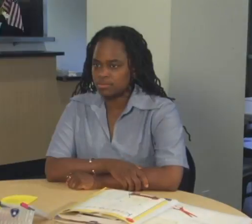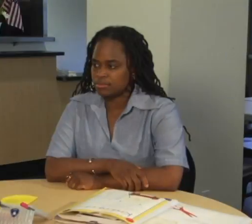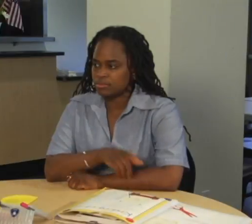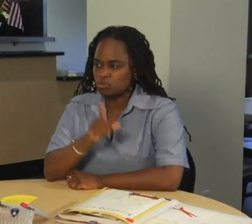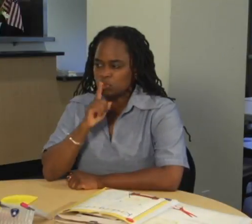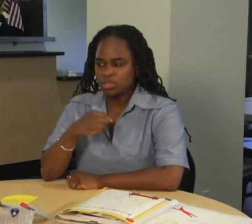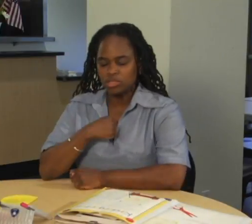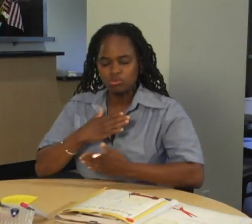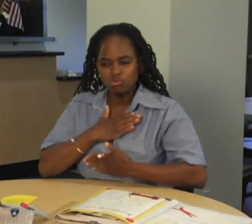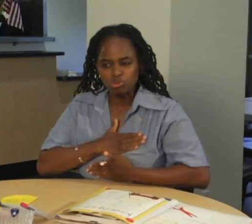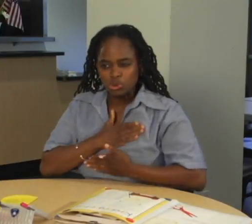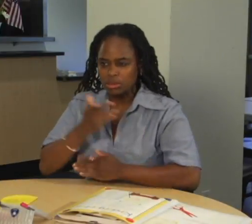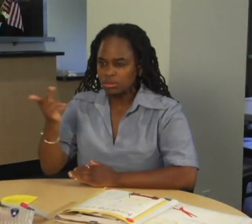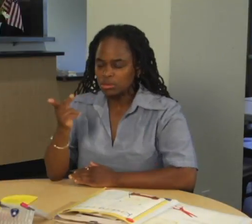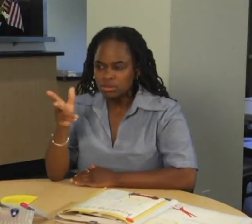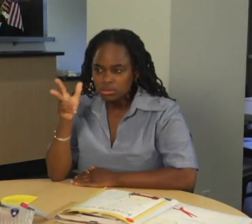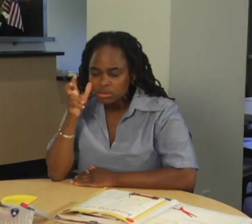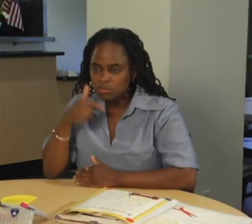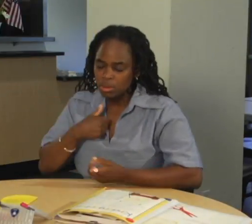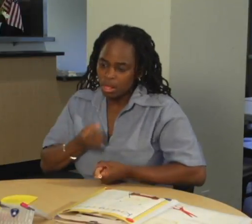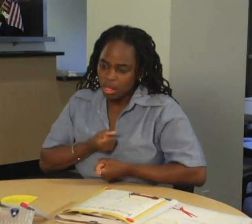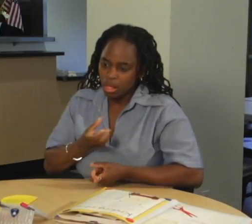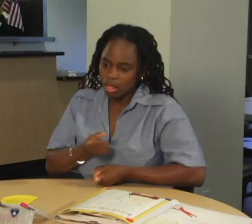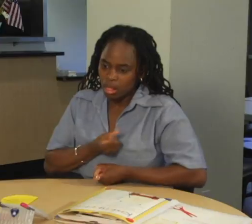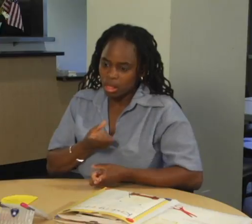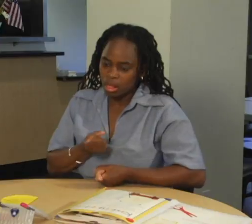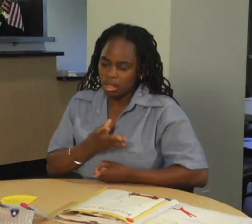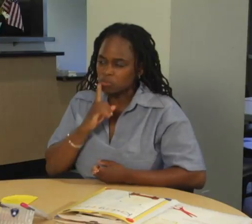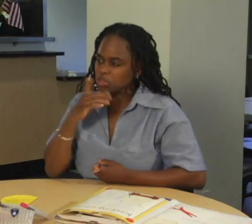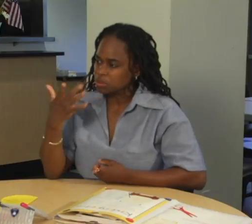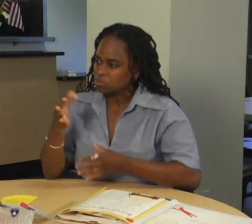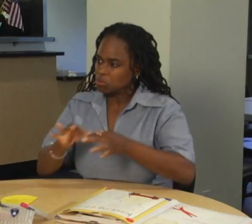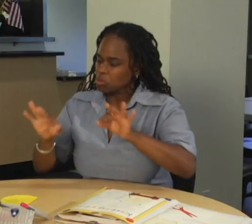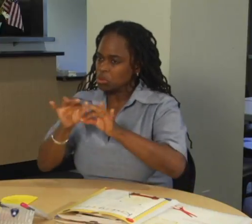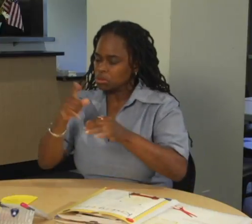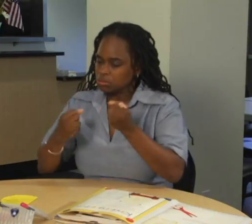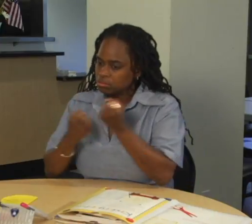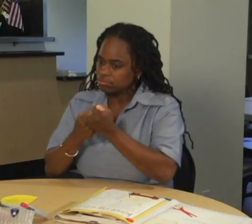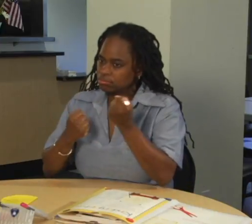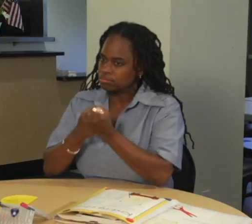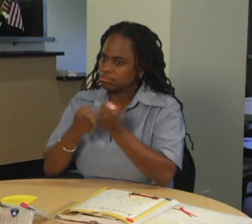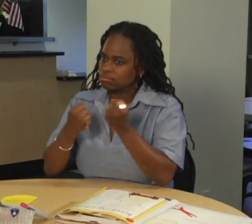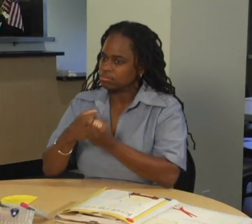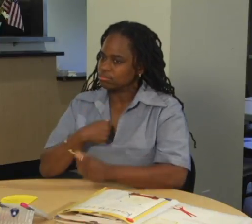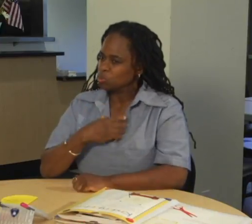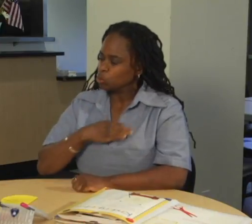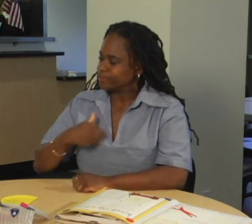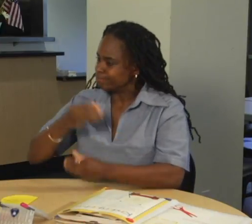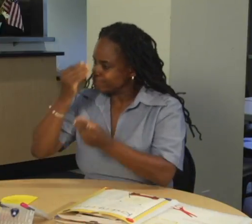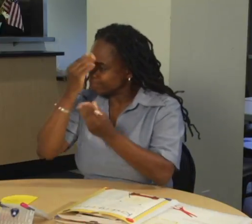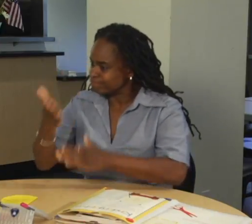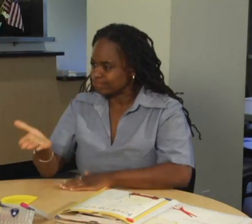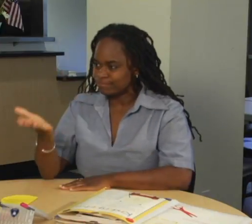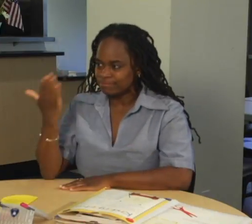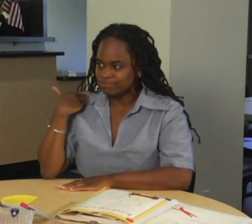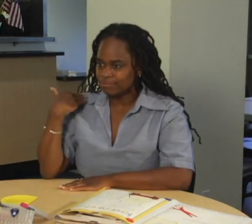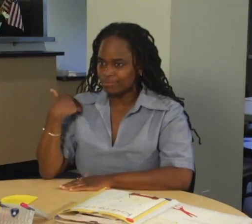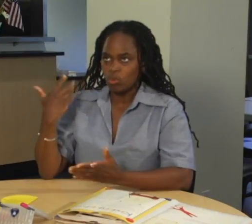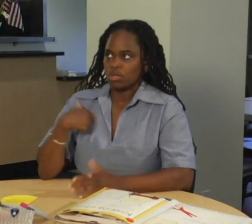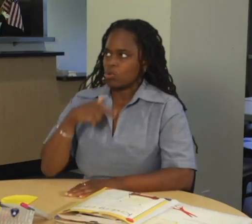I so appreciate the way you two are listening to me and supporting me. It means a lot to me. I should have told you about this a long time ago. There's